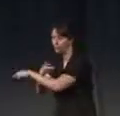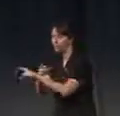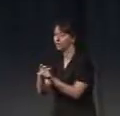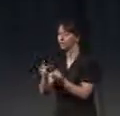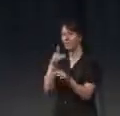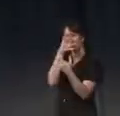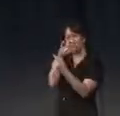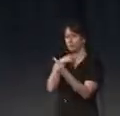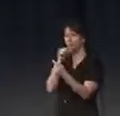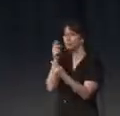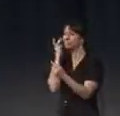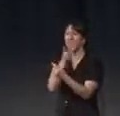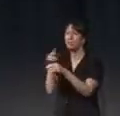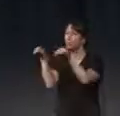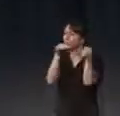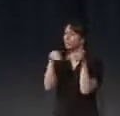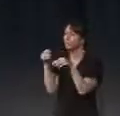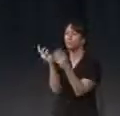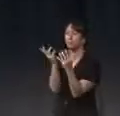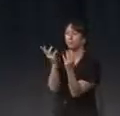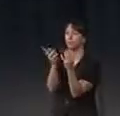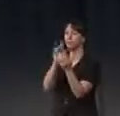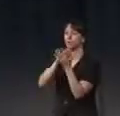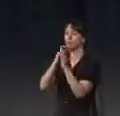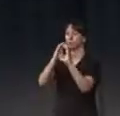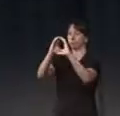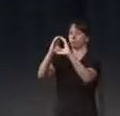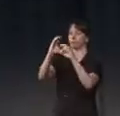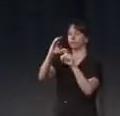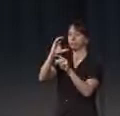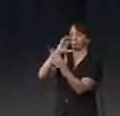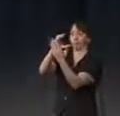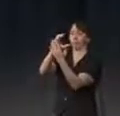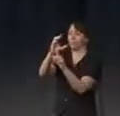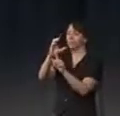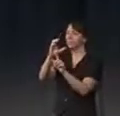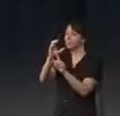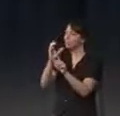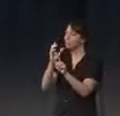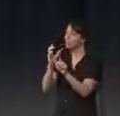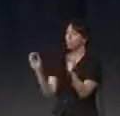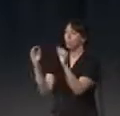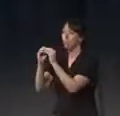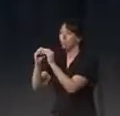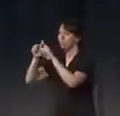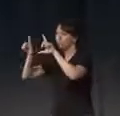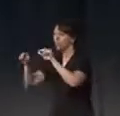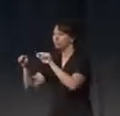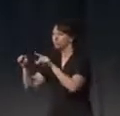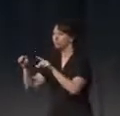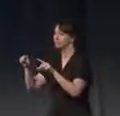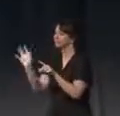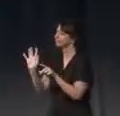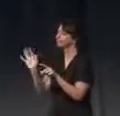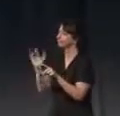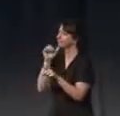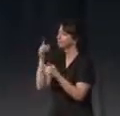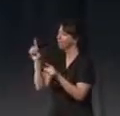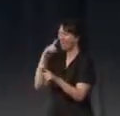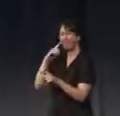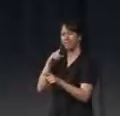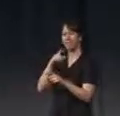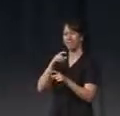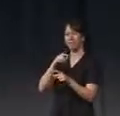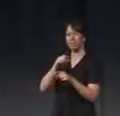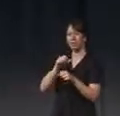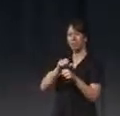think so they kind of not allow anymore to show more frames per second because I think so Coca-Cola was always showing this frame.